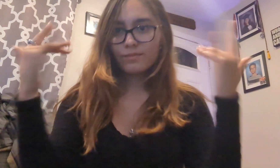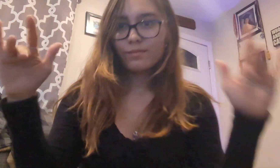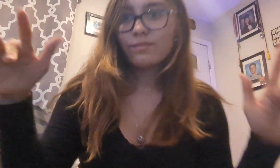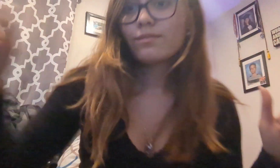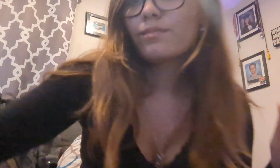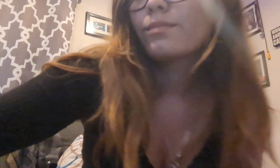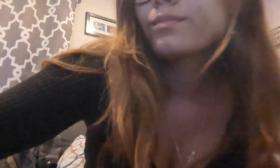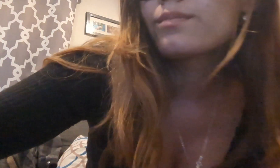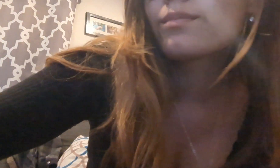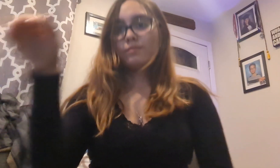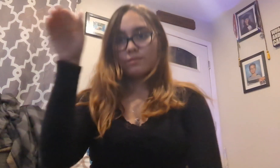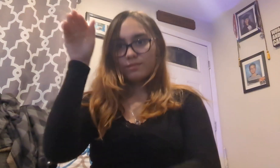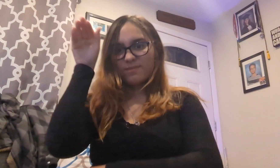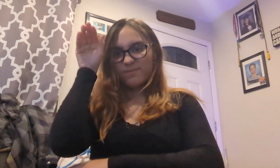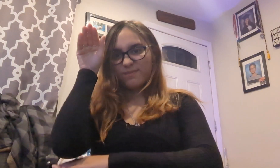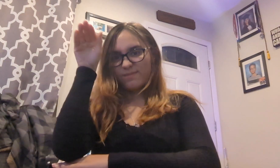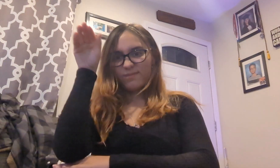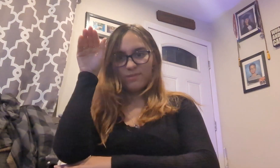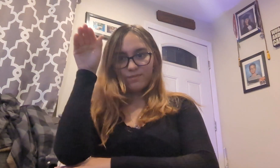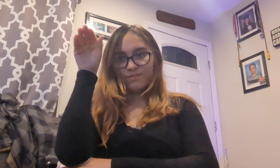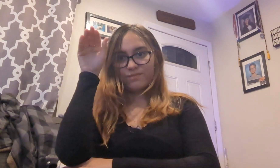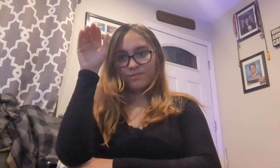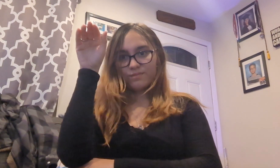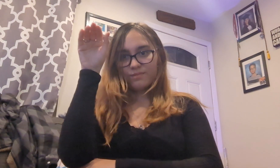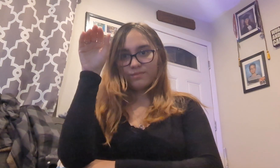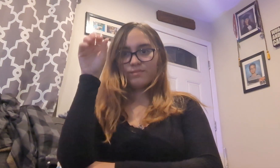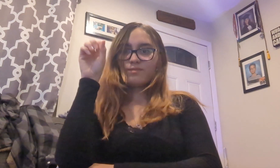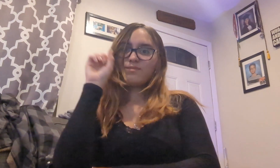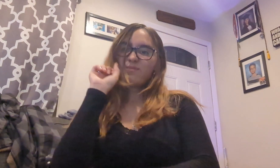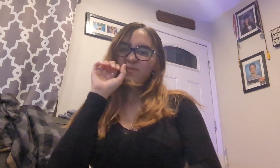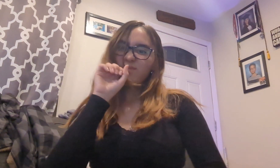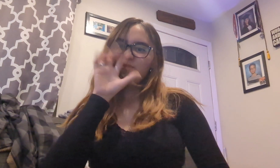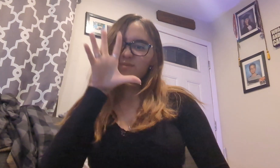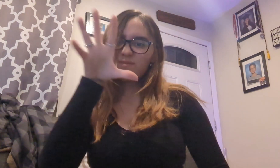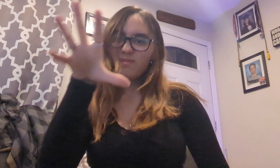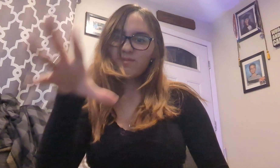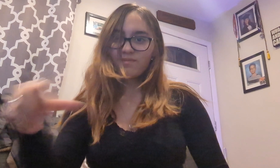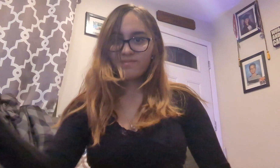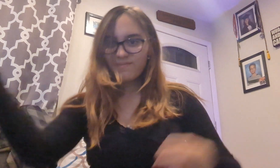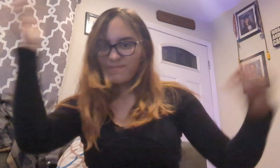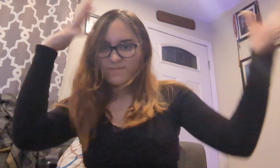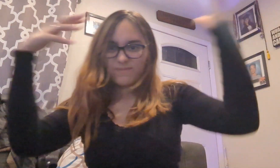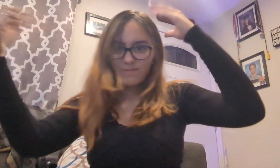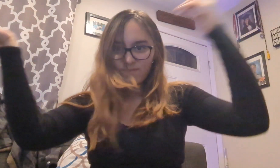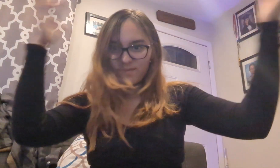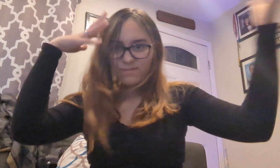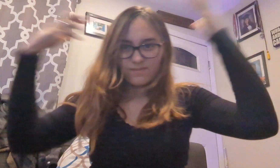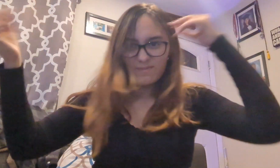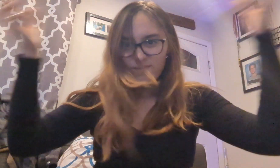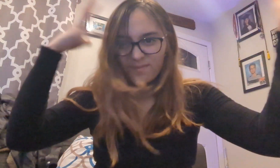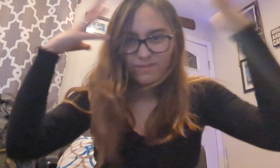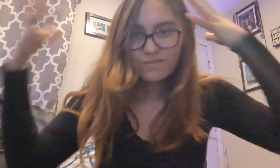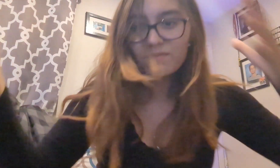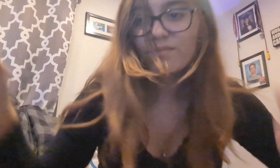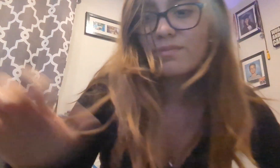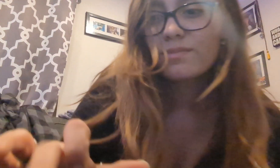We go with you. And also, um, it's about 116 kilos of cocaine buried somewhere in the apartment, right next to the cure for blindness.